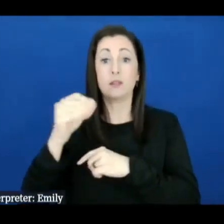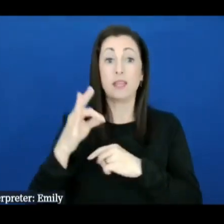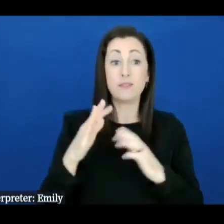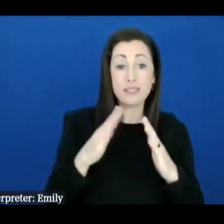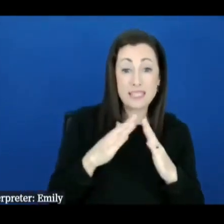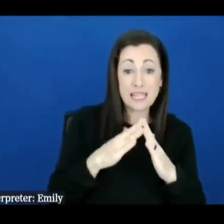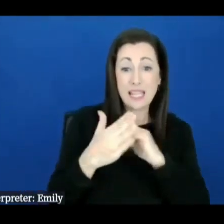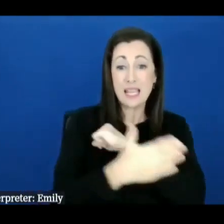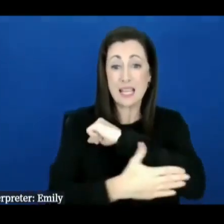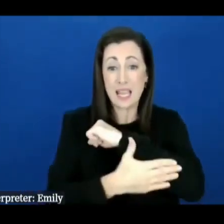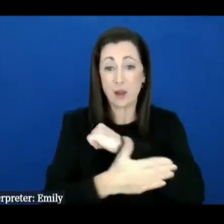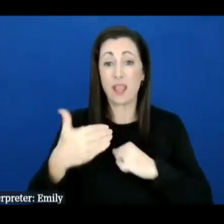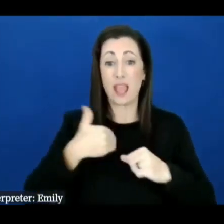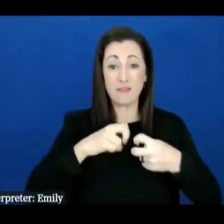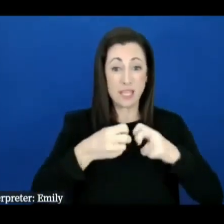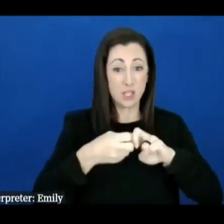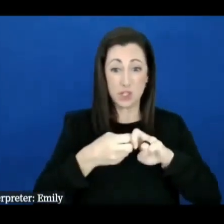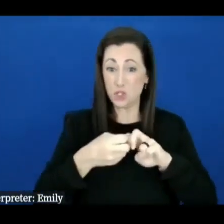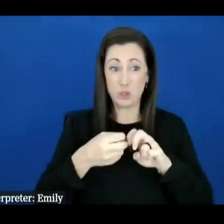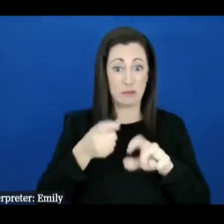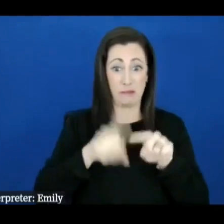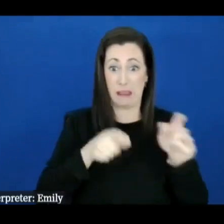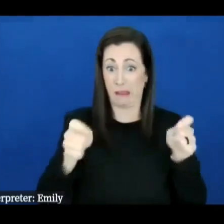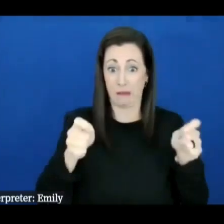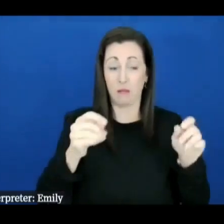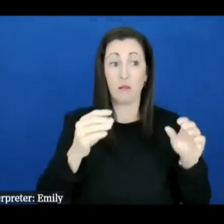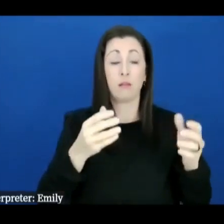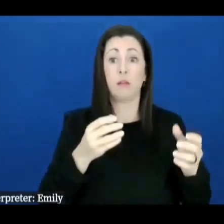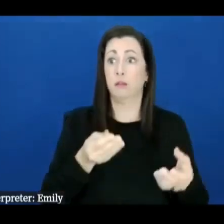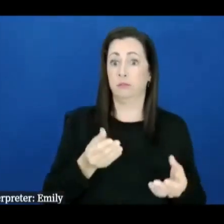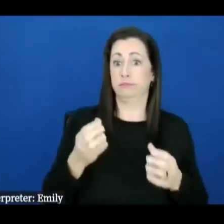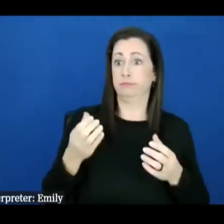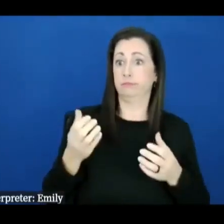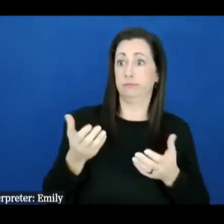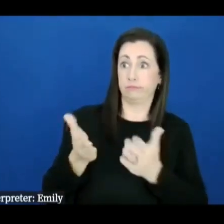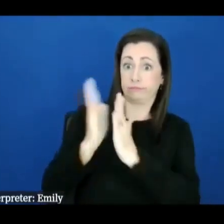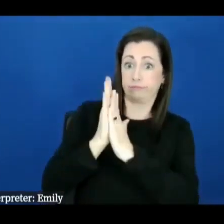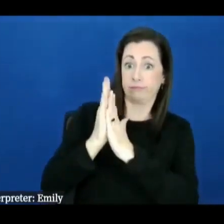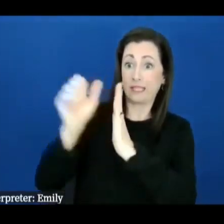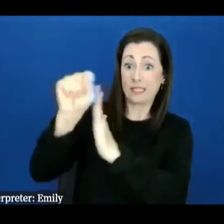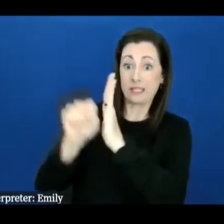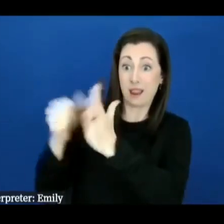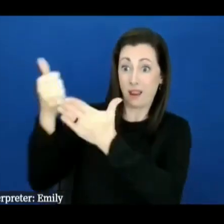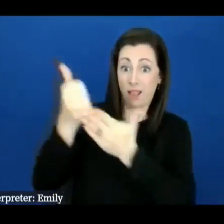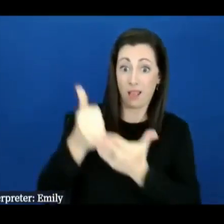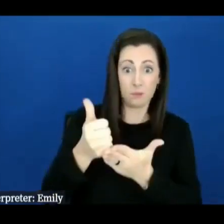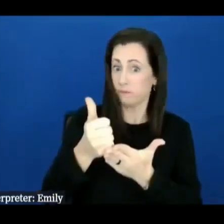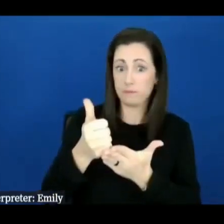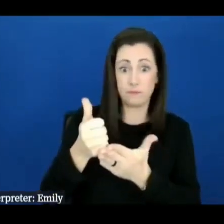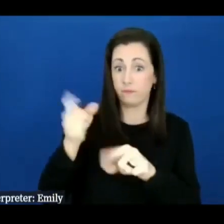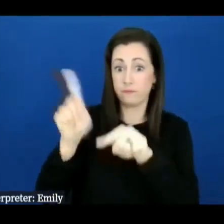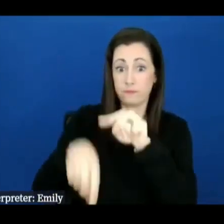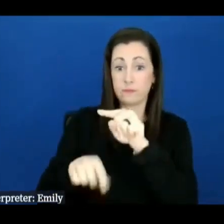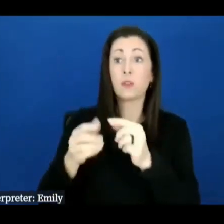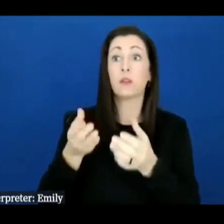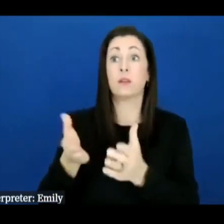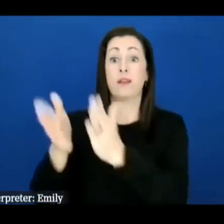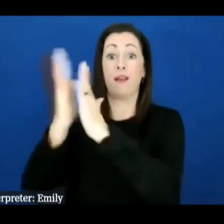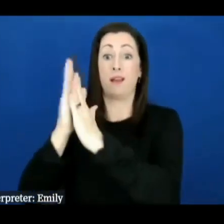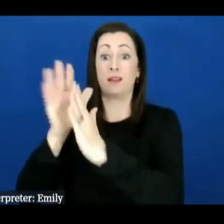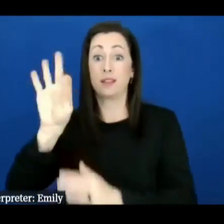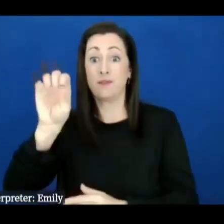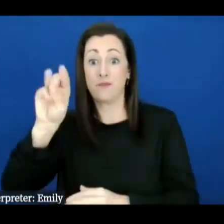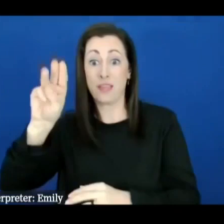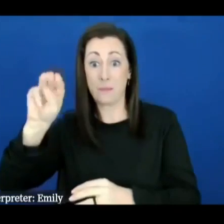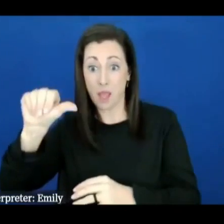can't handle they push it up to the state the state can't handle it they push it up to the federal government which then is FEMA and then FEMA will turn to us and give